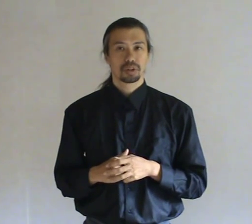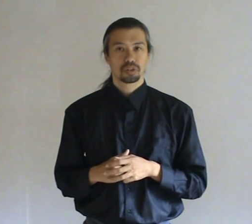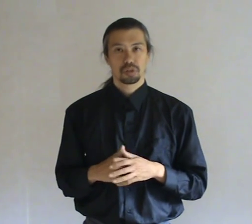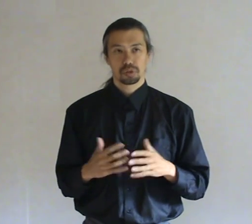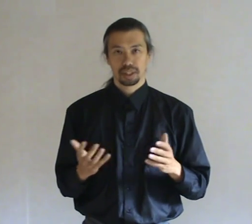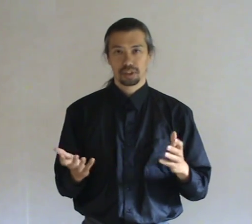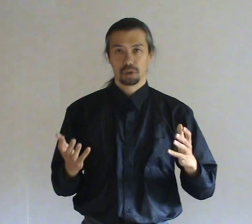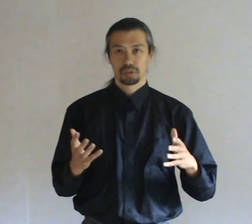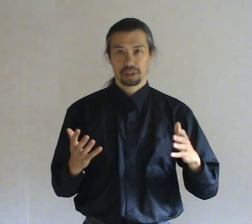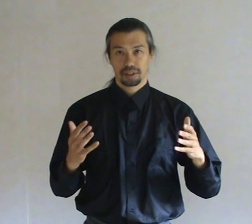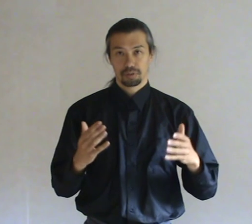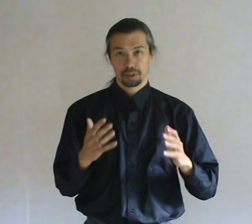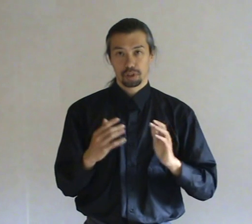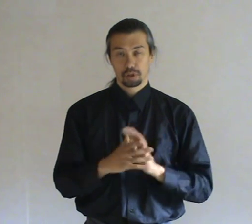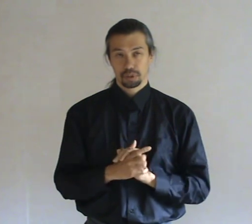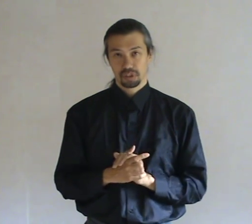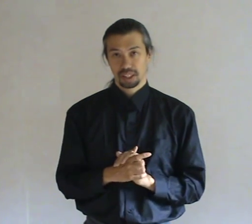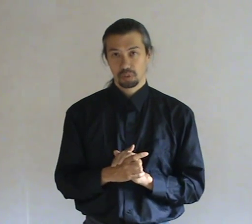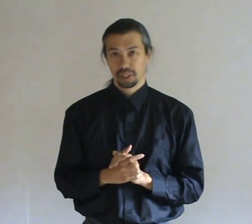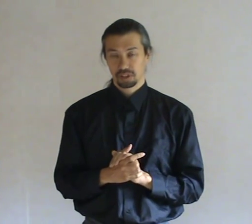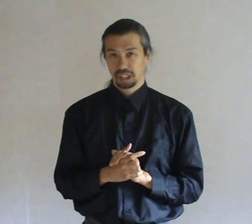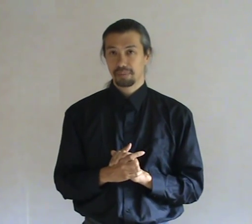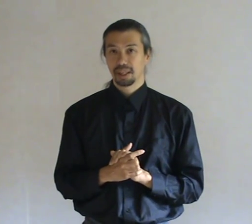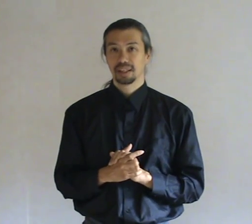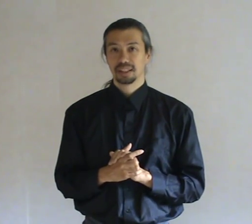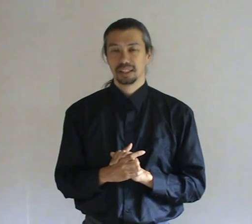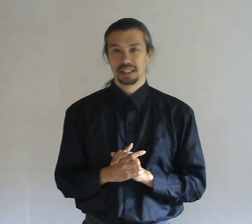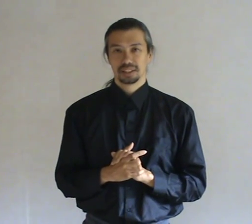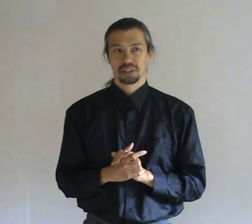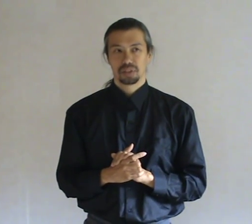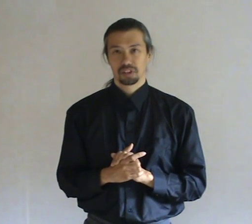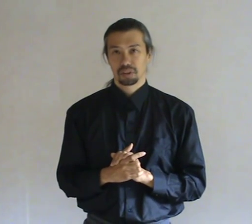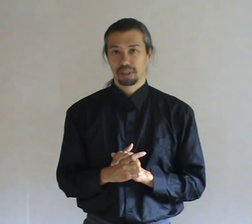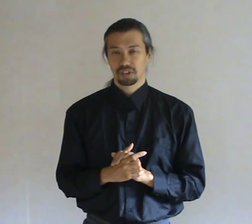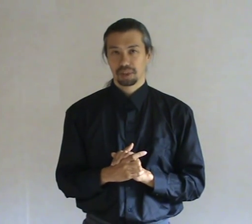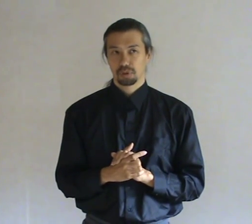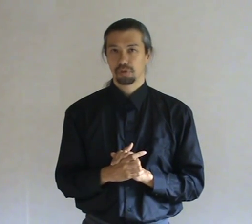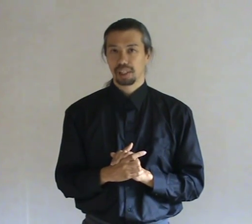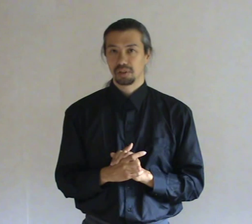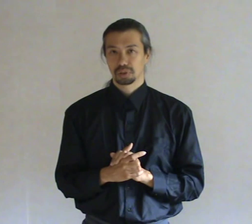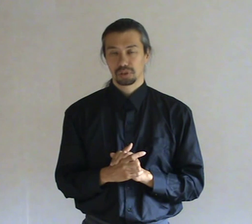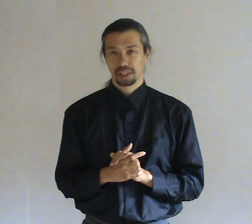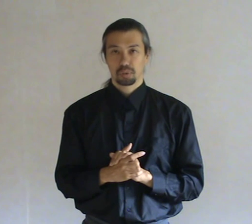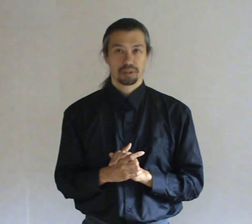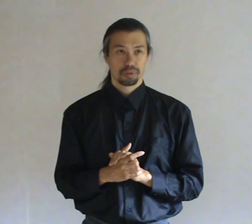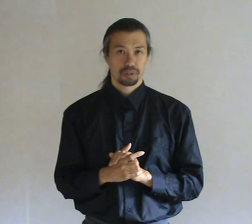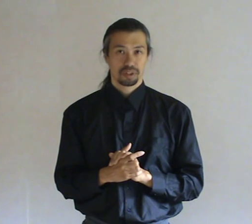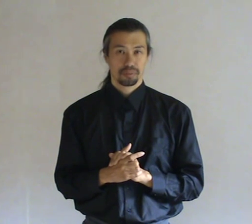Because usually. The humans. Are in a very. Vulnerable state. When they're sleeping. So this is. The best time. feed. Or to try. To influence. Them.